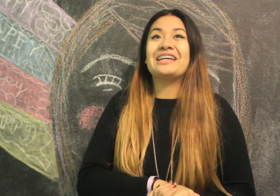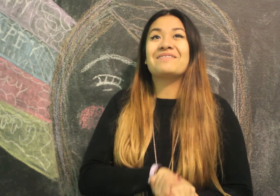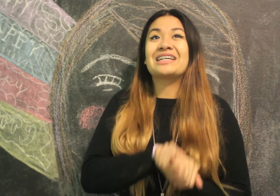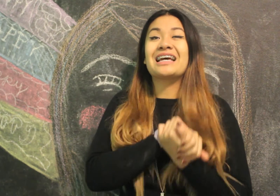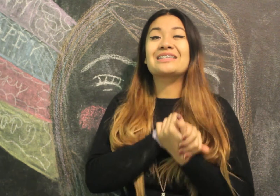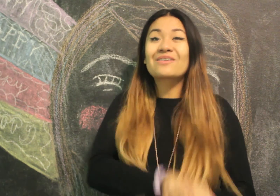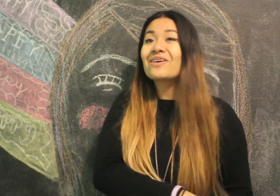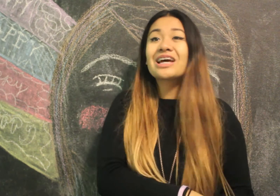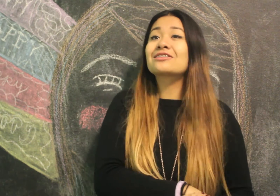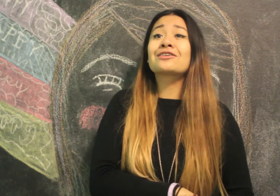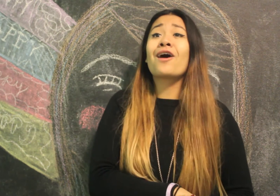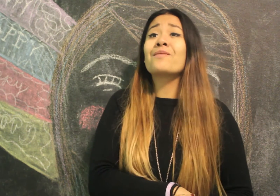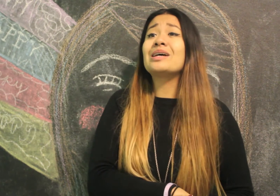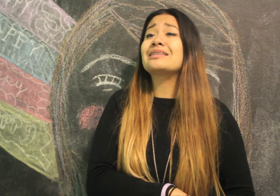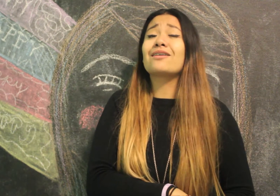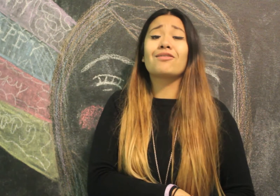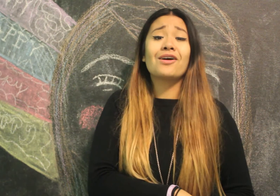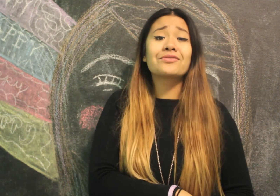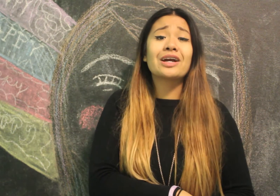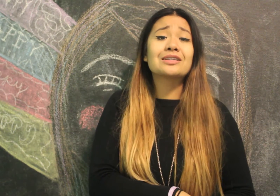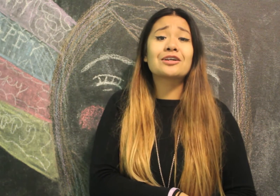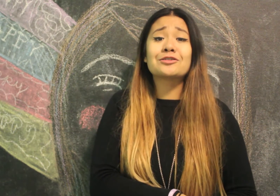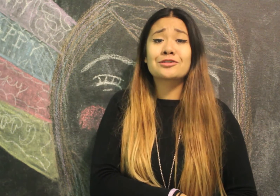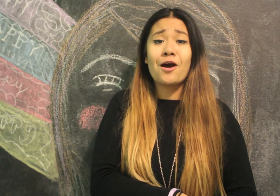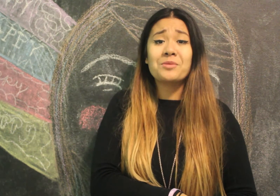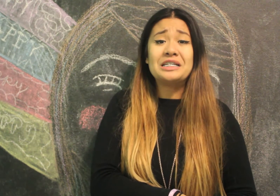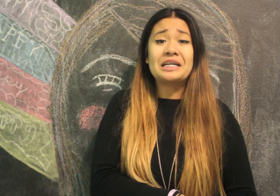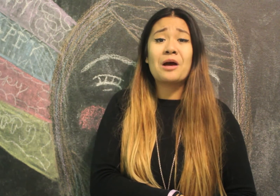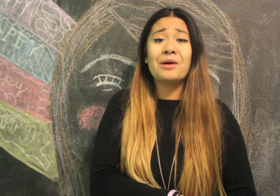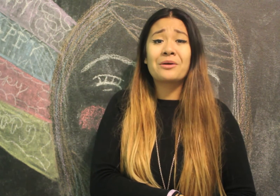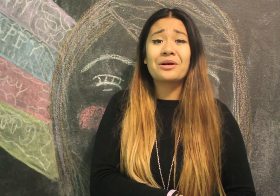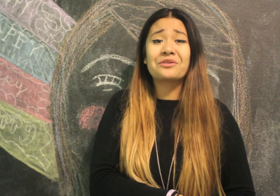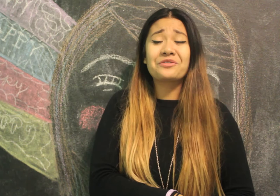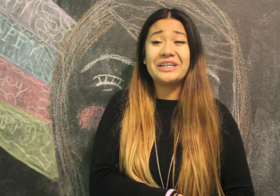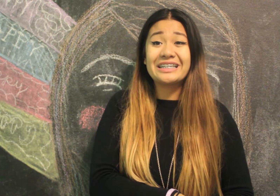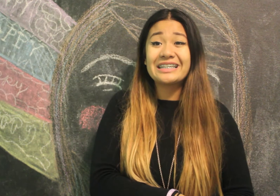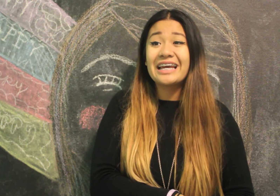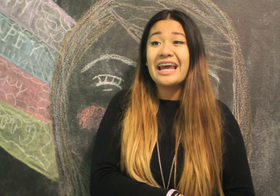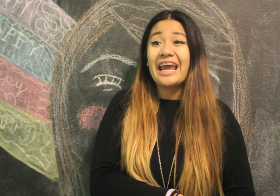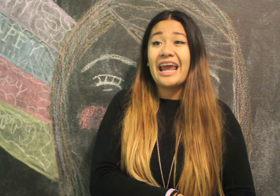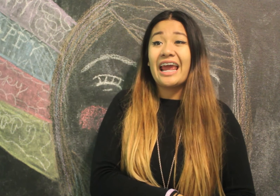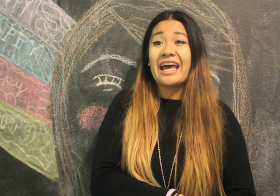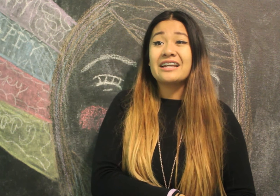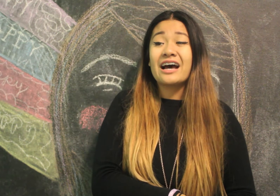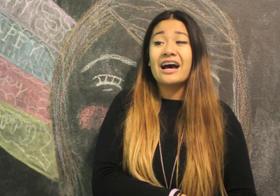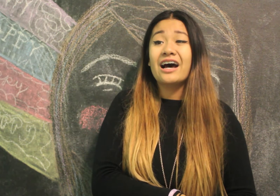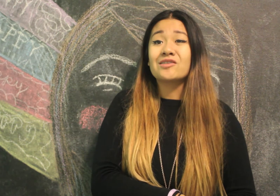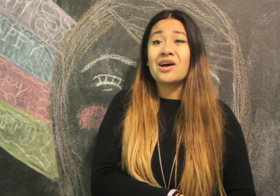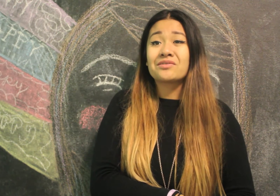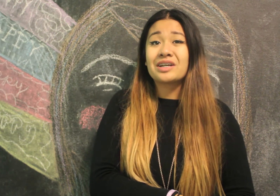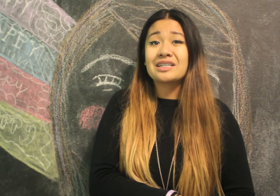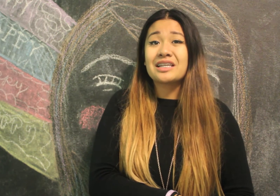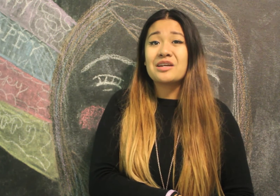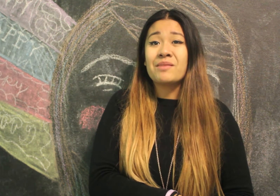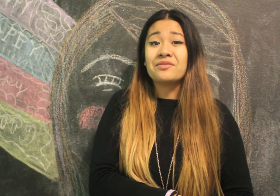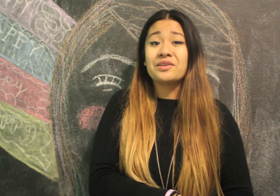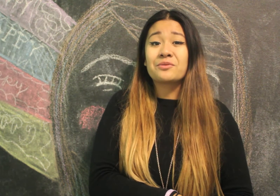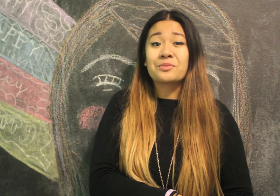because I scroll down to the comments and a lot of you guys are just commenting about our feet And a lot of you guys said my feet were